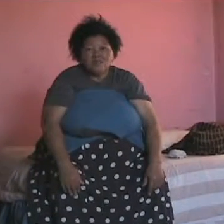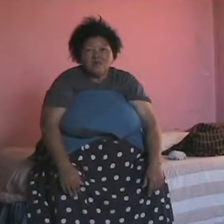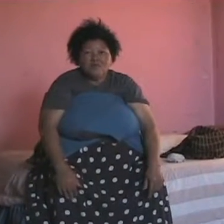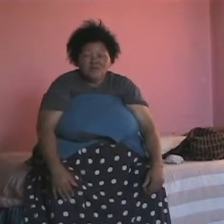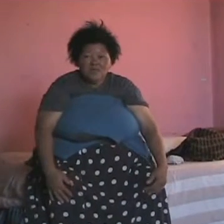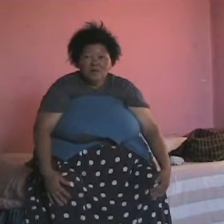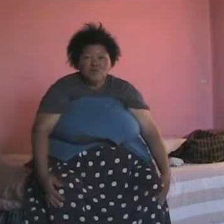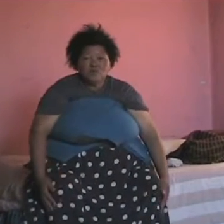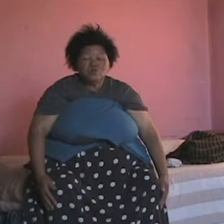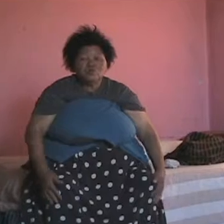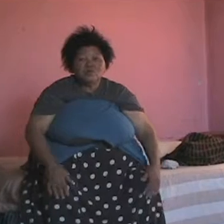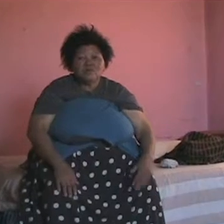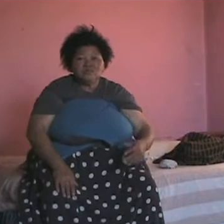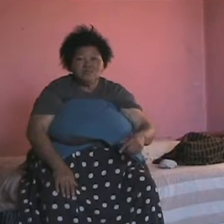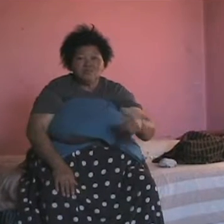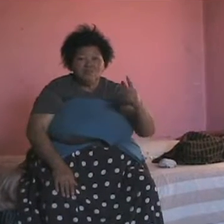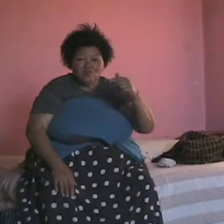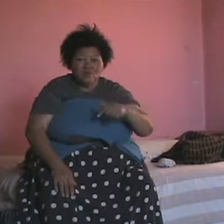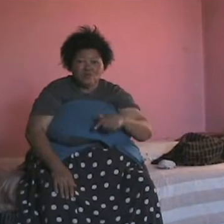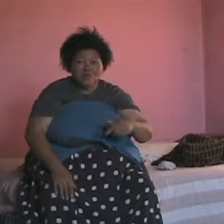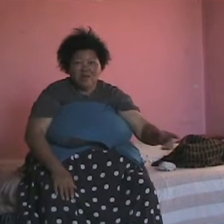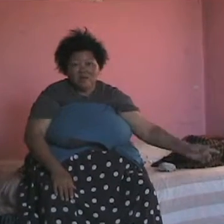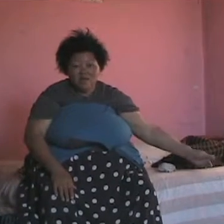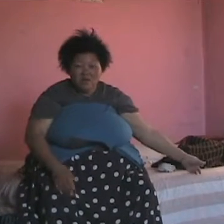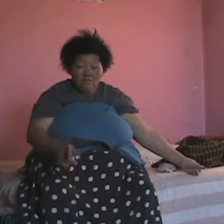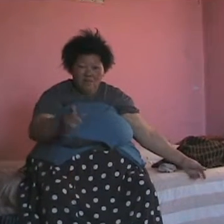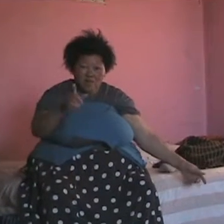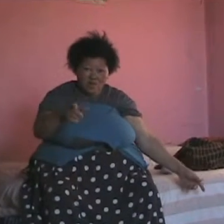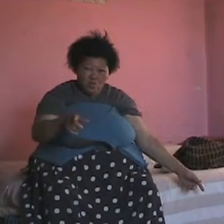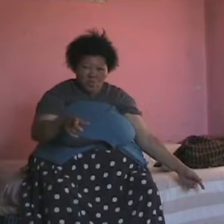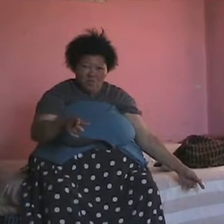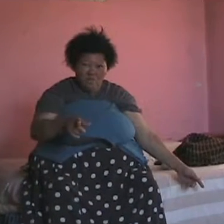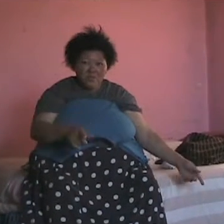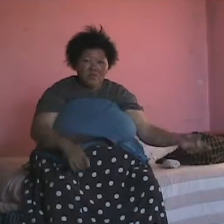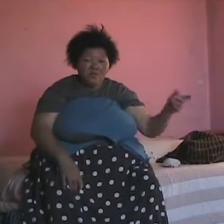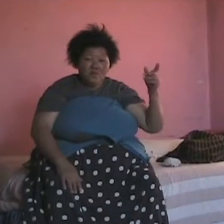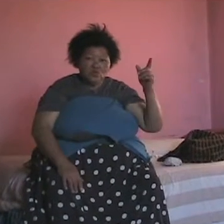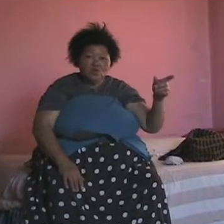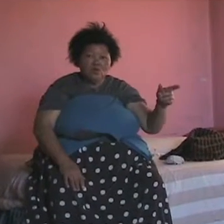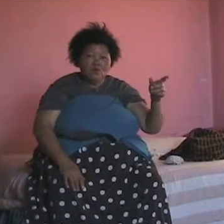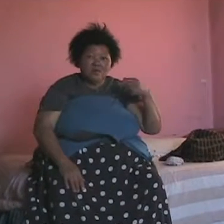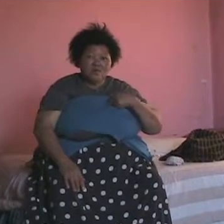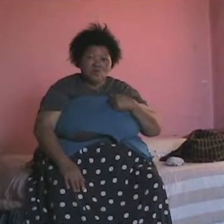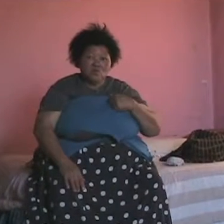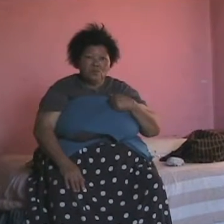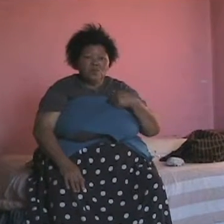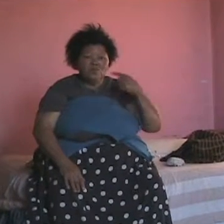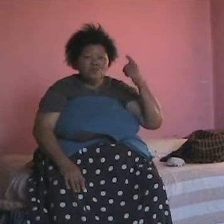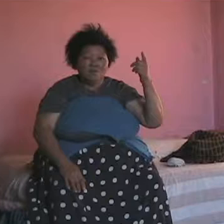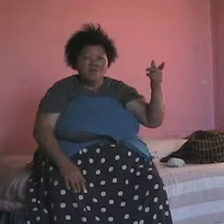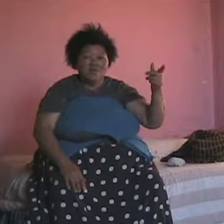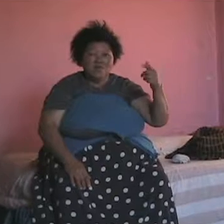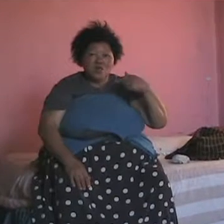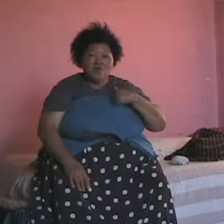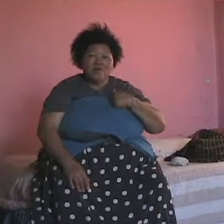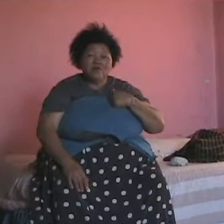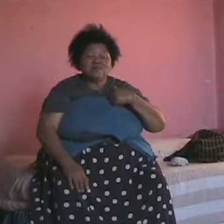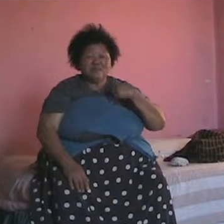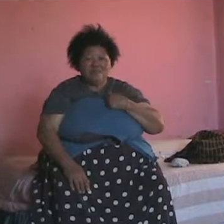That's how the social worker said that we must teach them life. My granddaughter, the social worker said to me, she mustn't learn knowing that I'm the